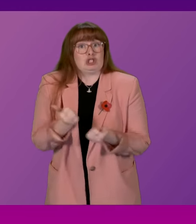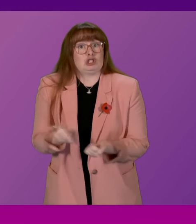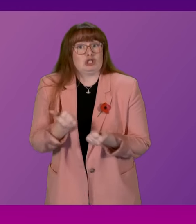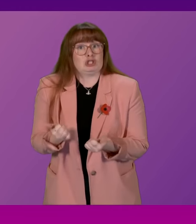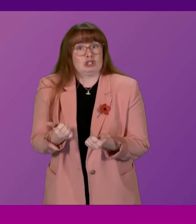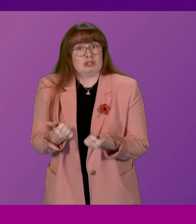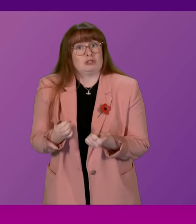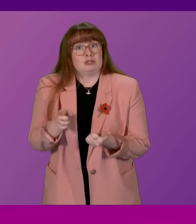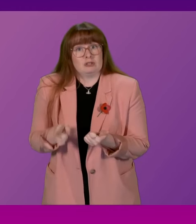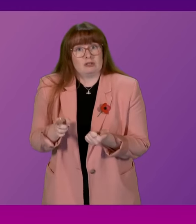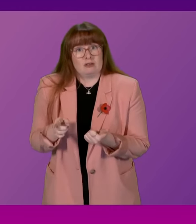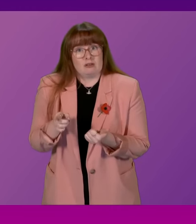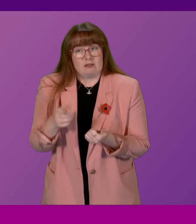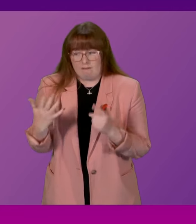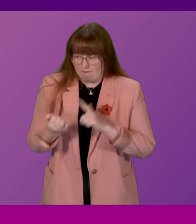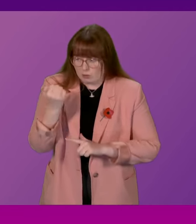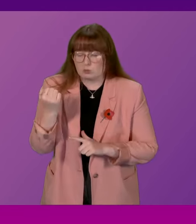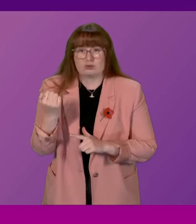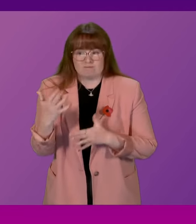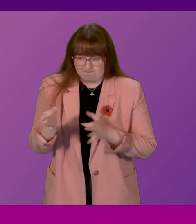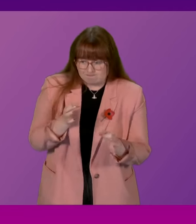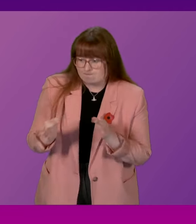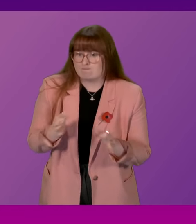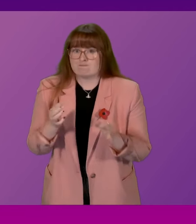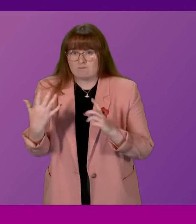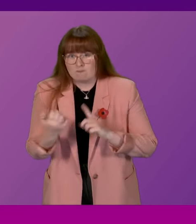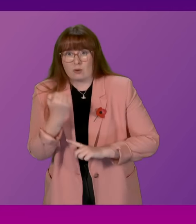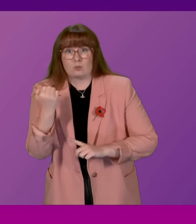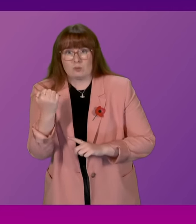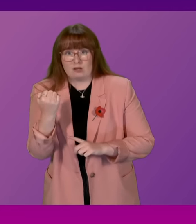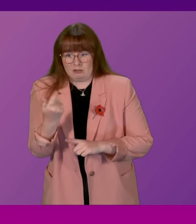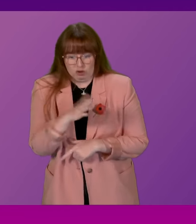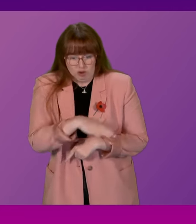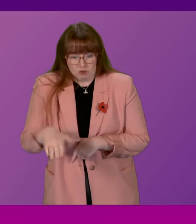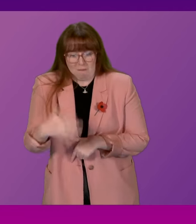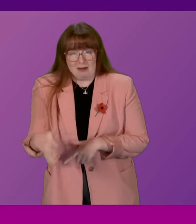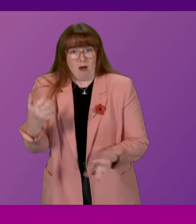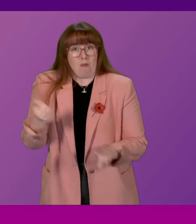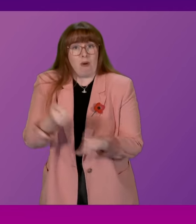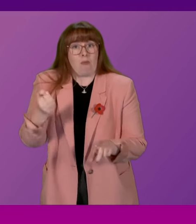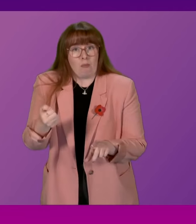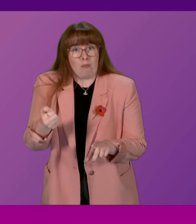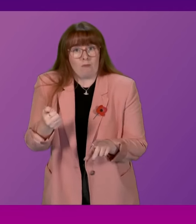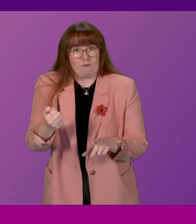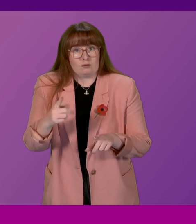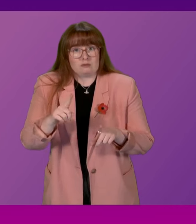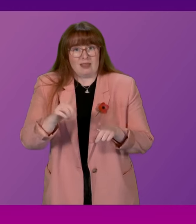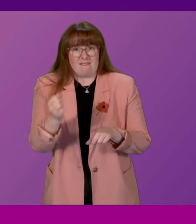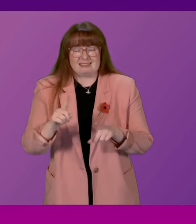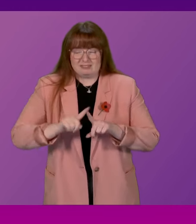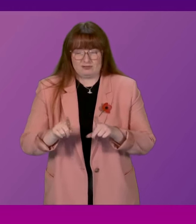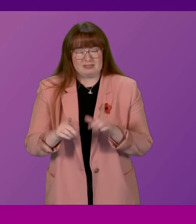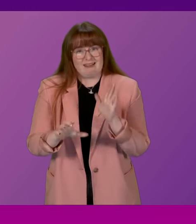they ended up stratifying and ensuring that those children affected were in various different categories, seven